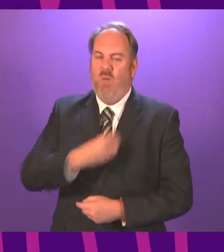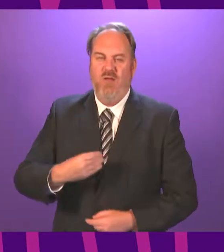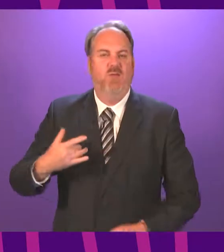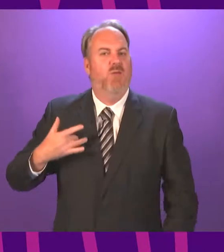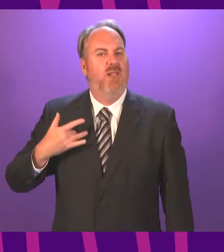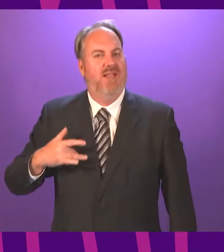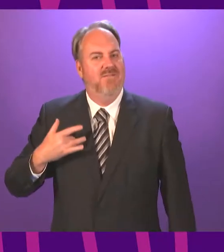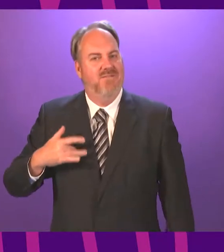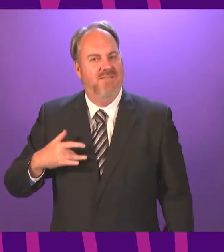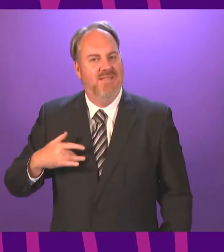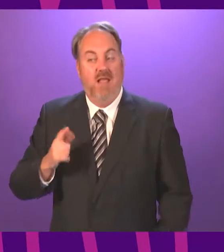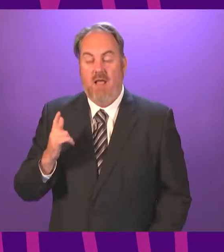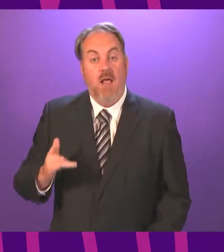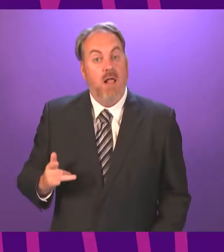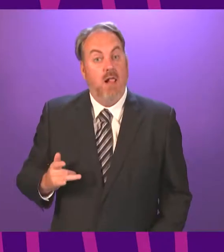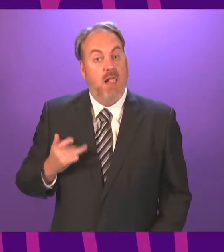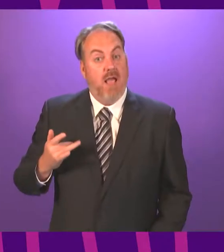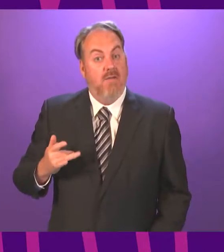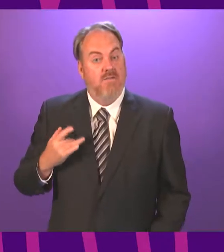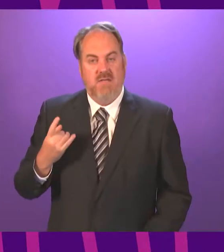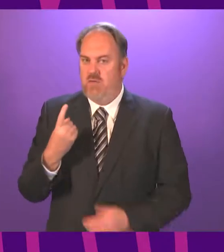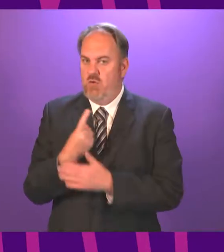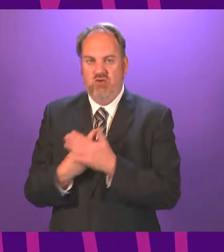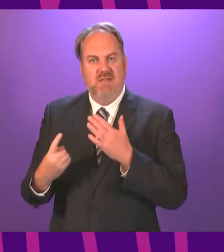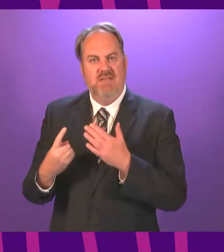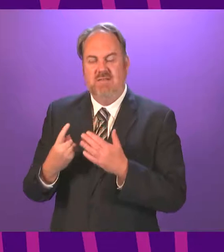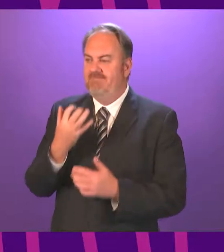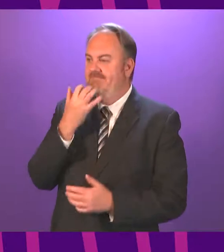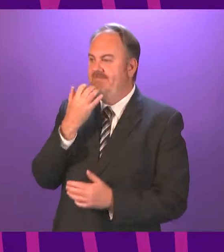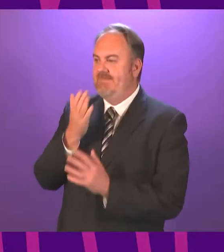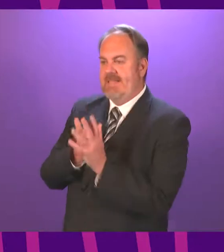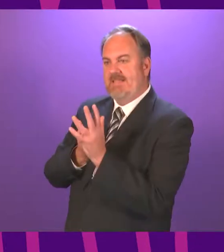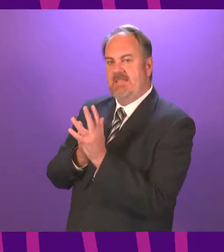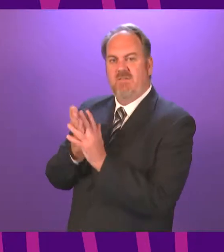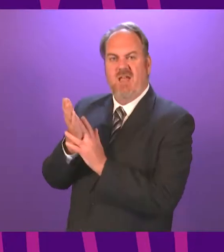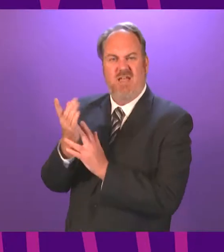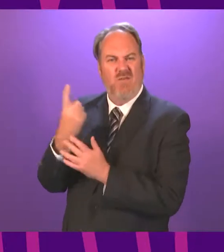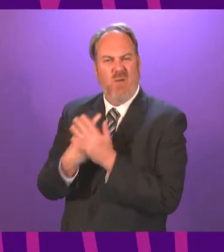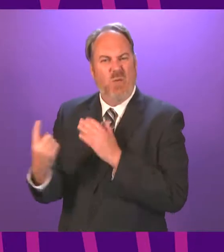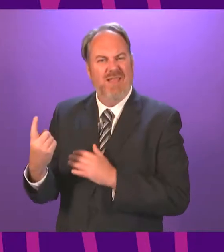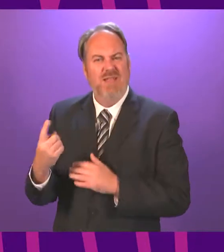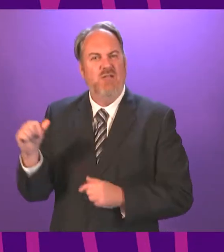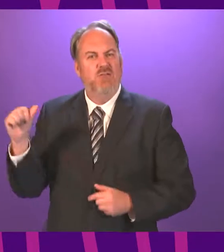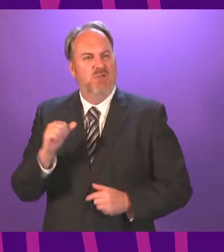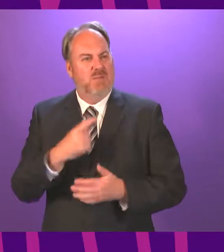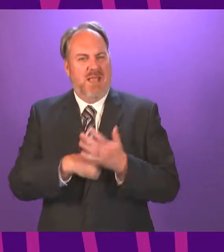But life surely isn't only about surviving. It is about flourishing.